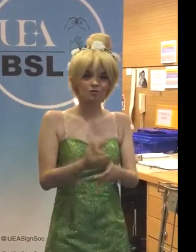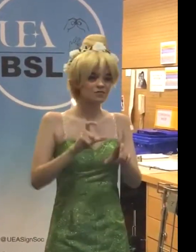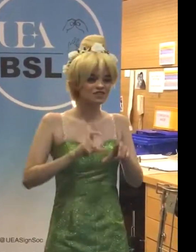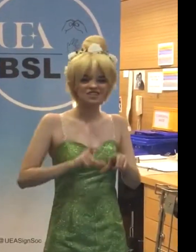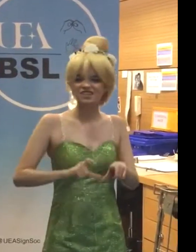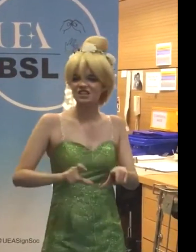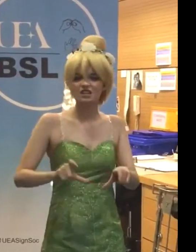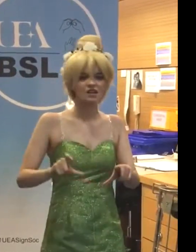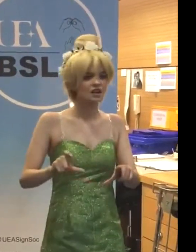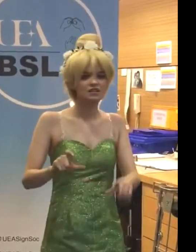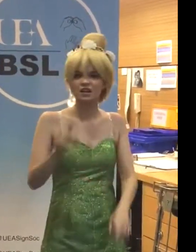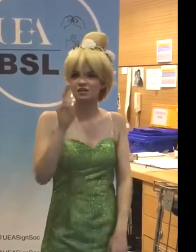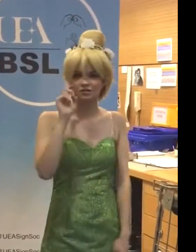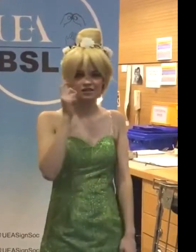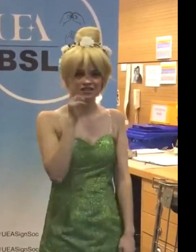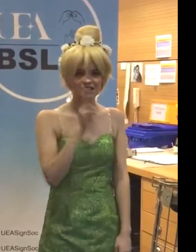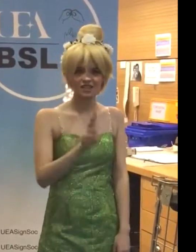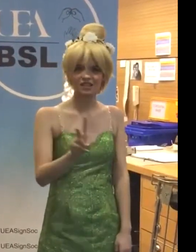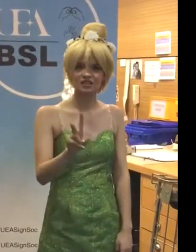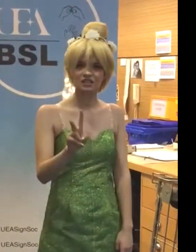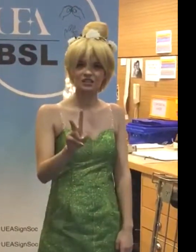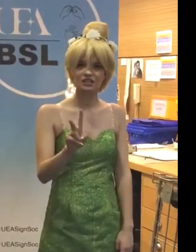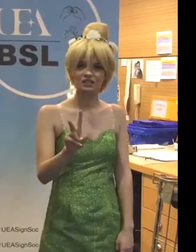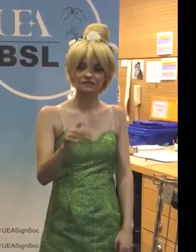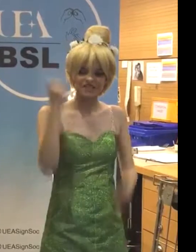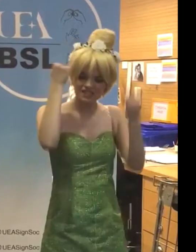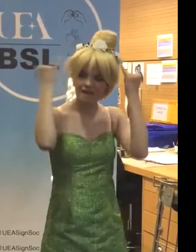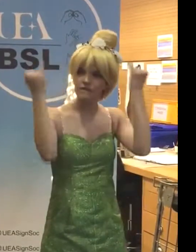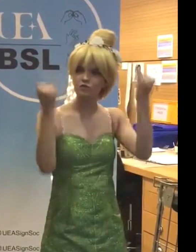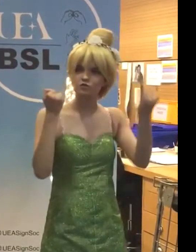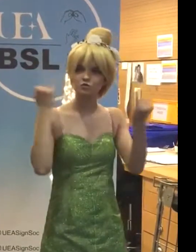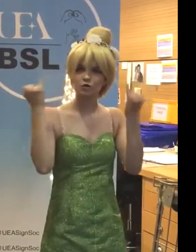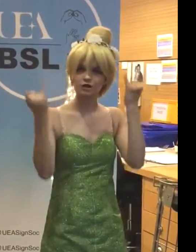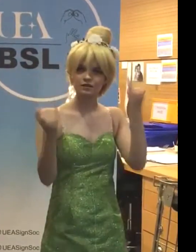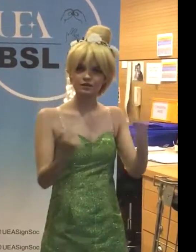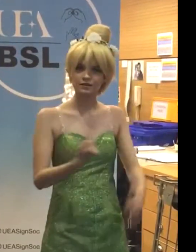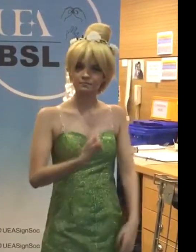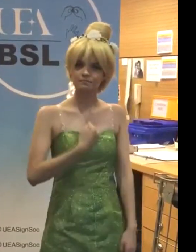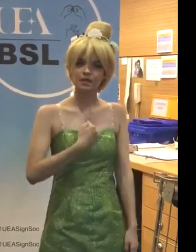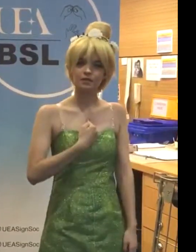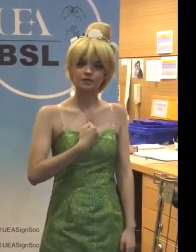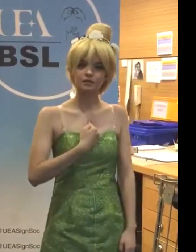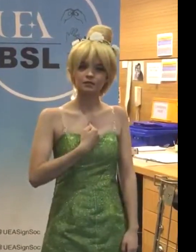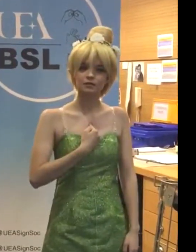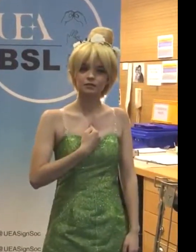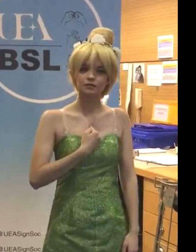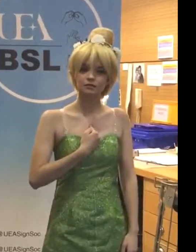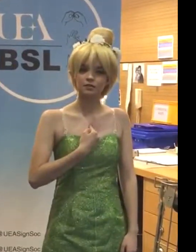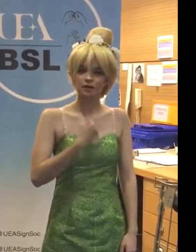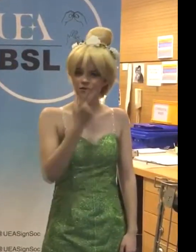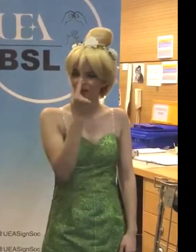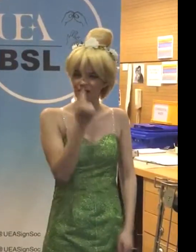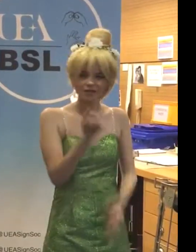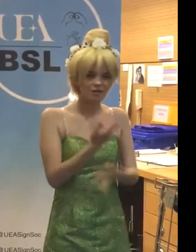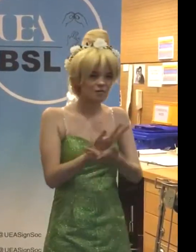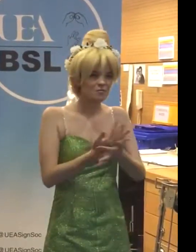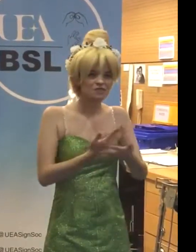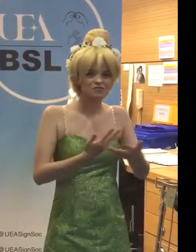But still I cannot see, if the savage one is me. How can there be